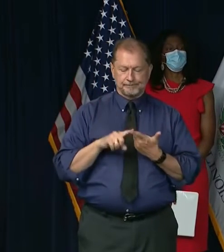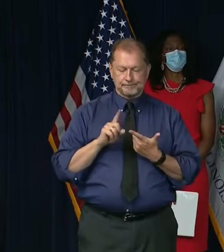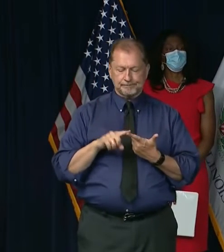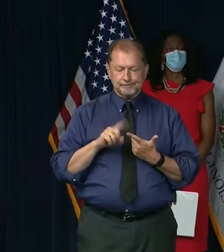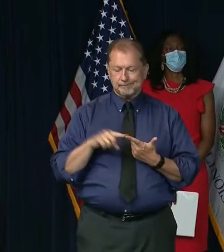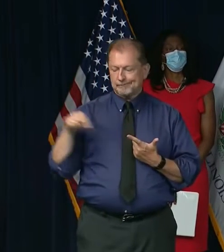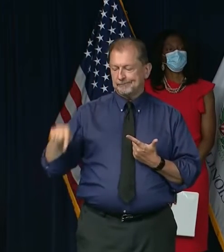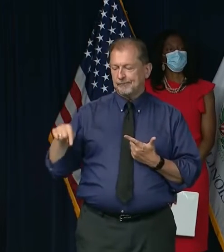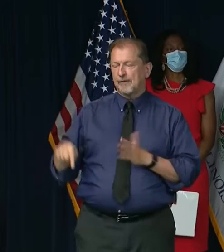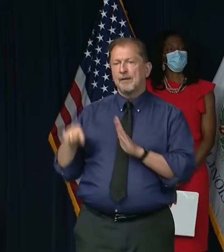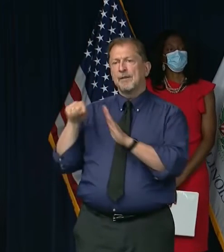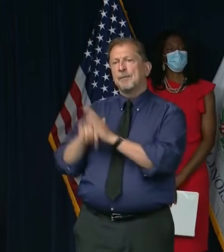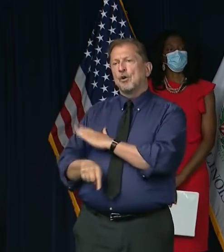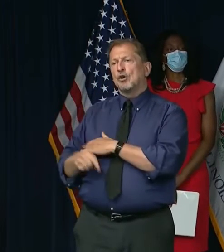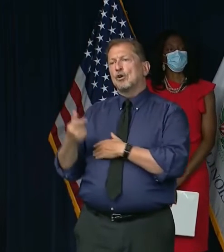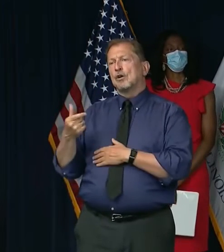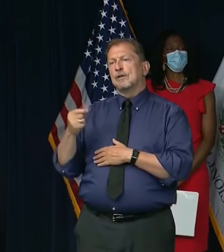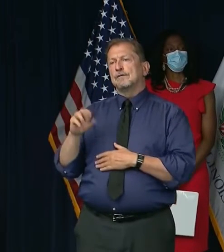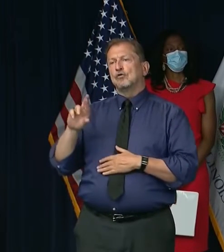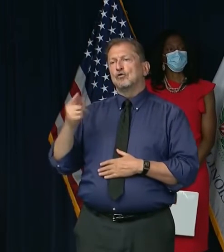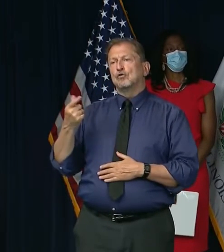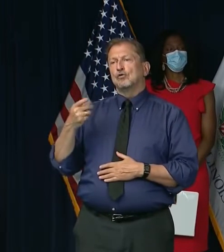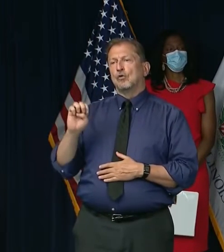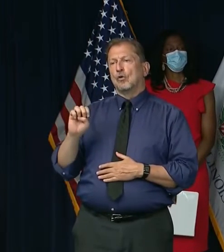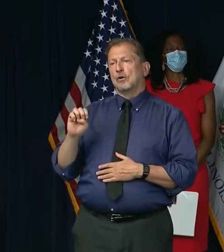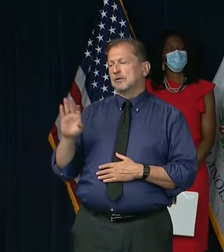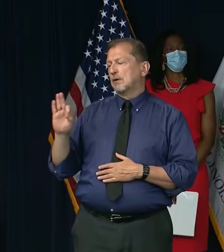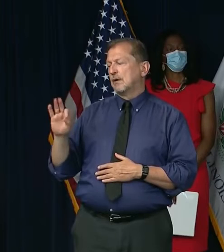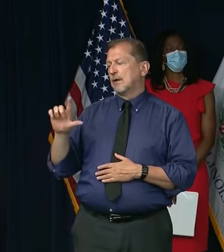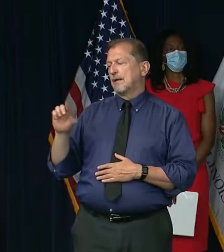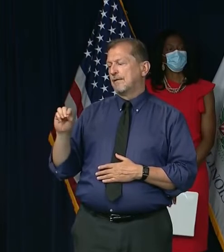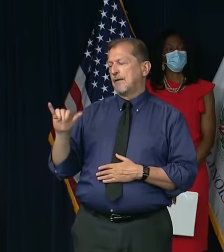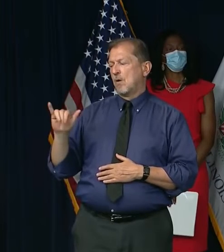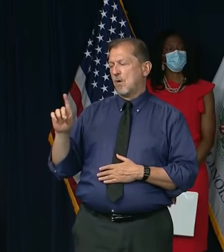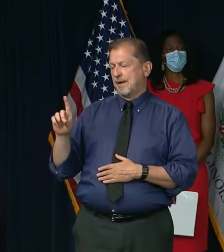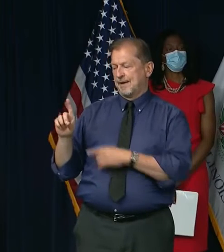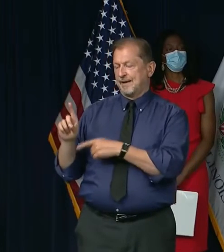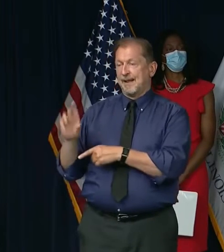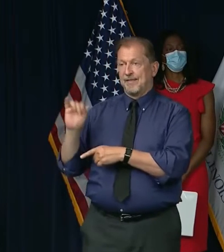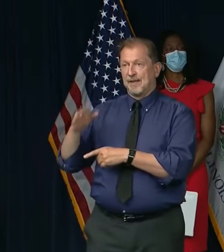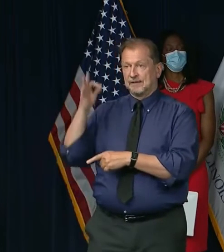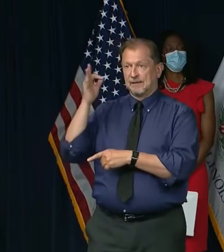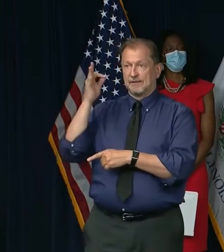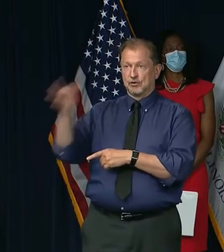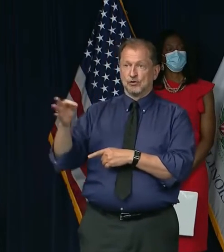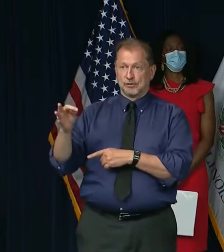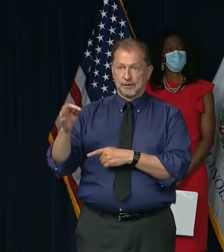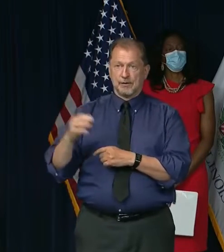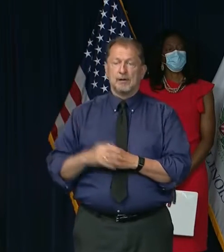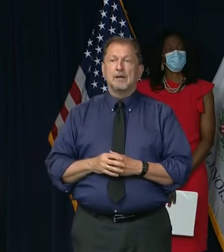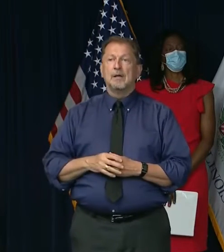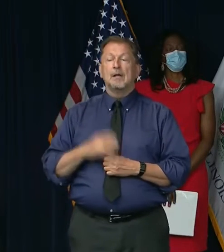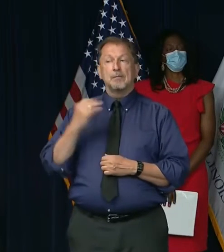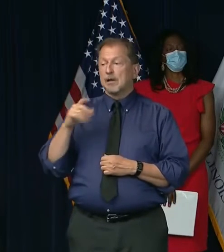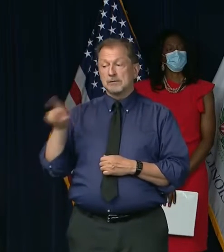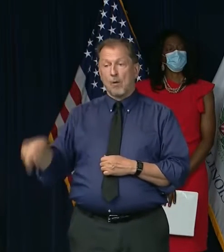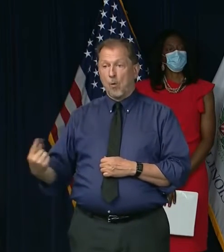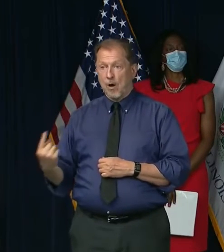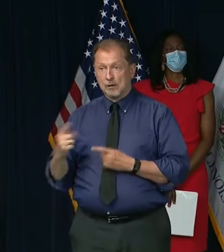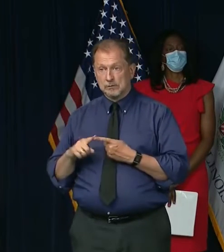murder of George Floyd and the effect that it will have, and let's not forget Breonna Taylor and